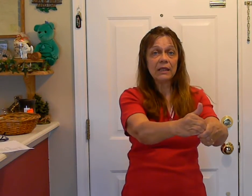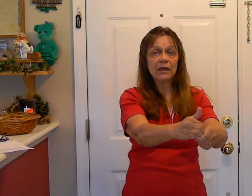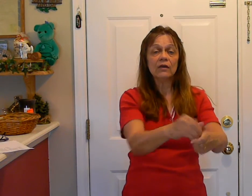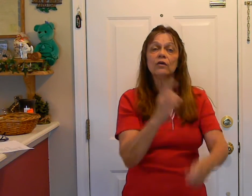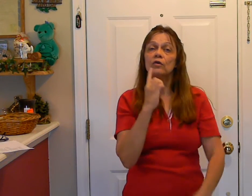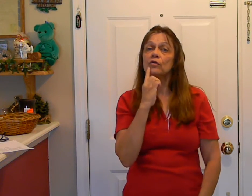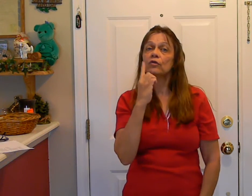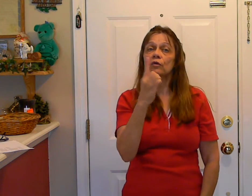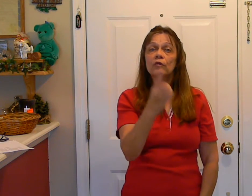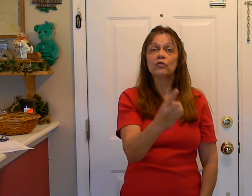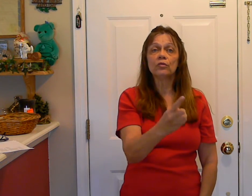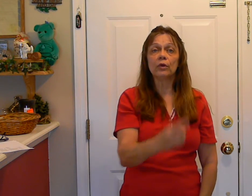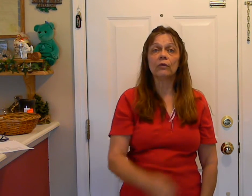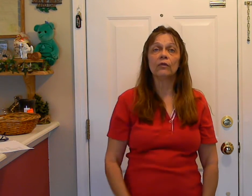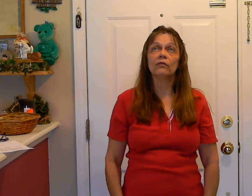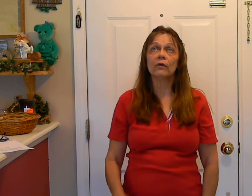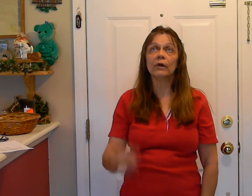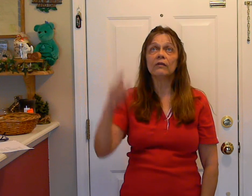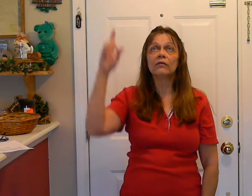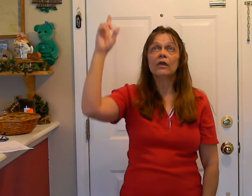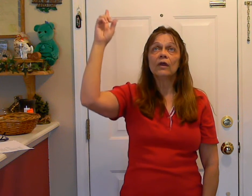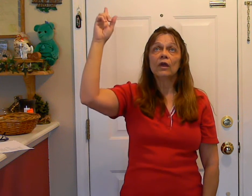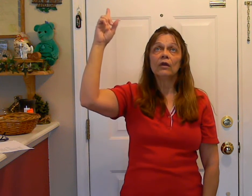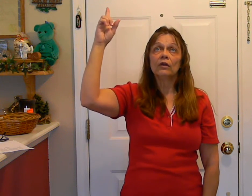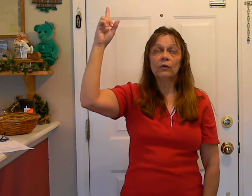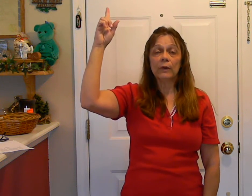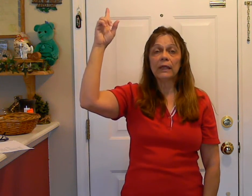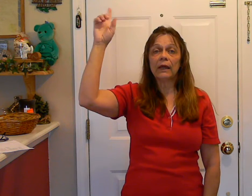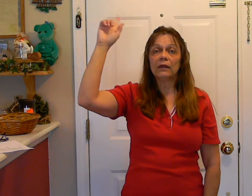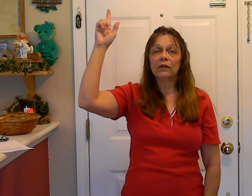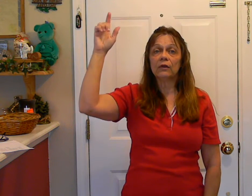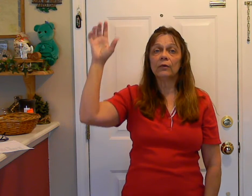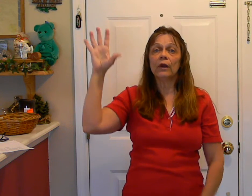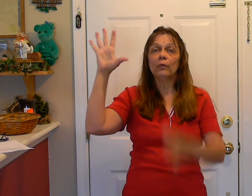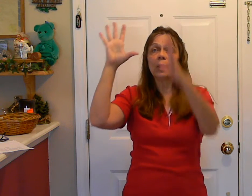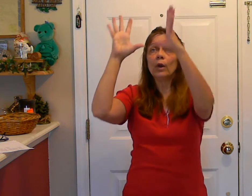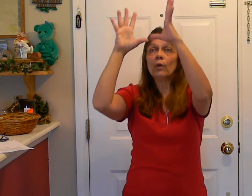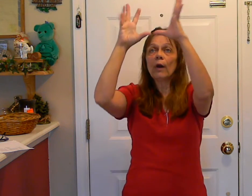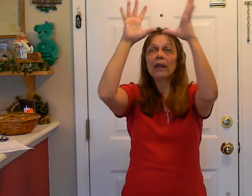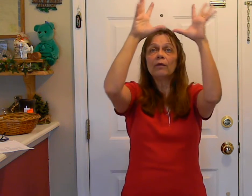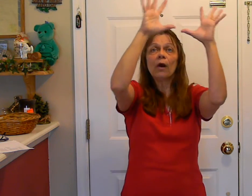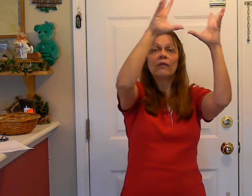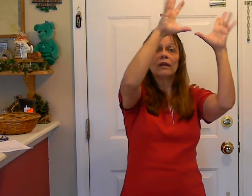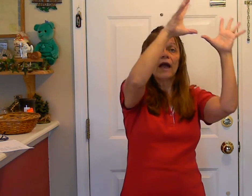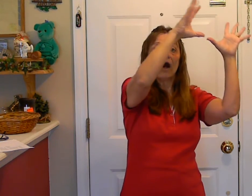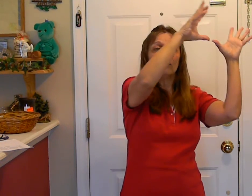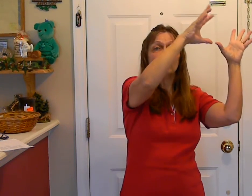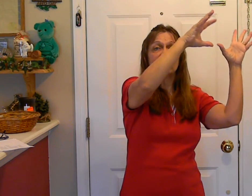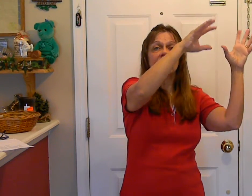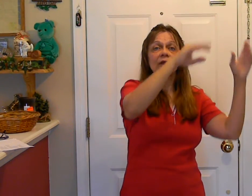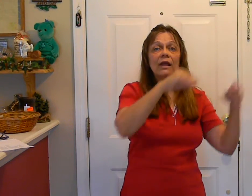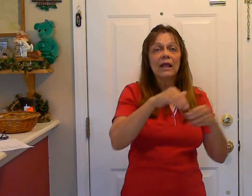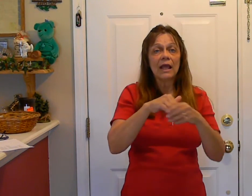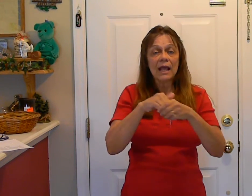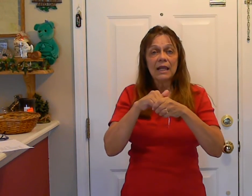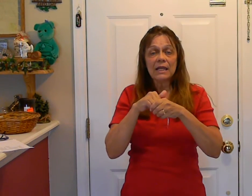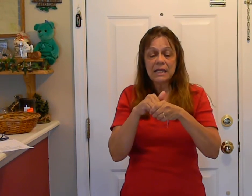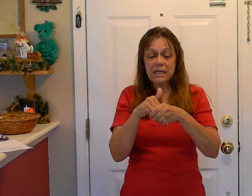to the truth. So it's you again, you, and we're riding upon the clouds. Lead.